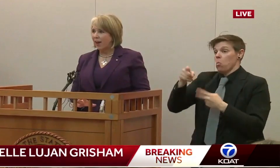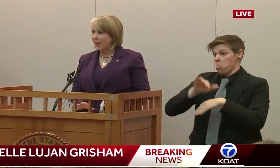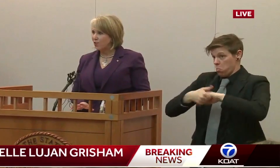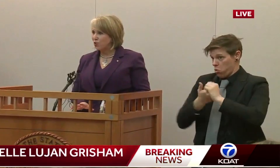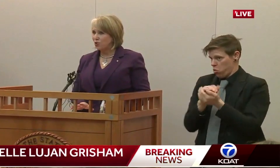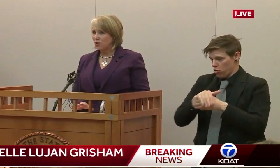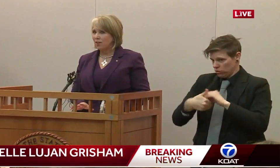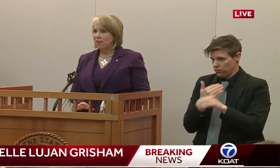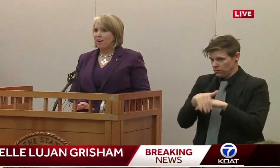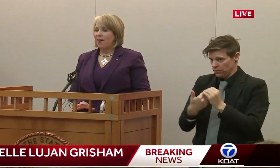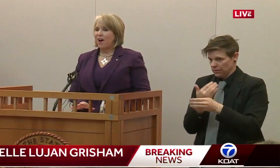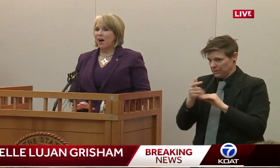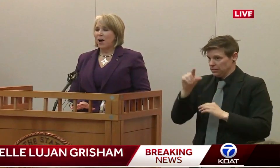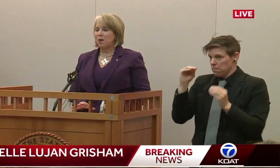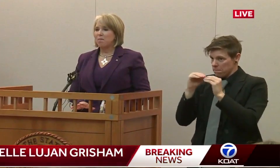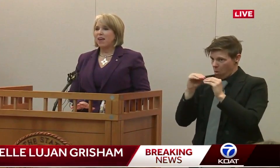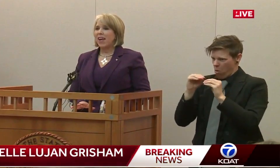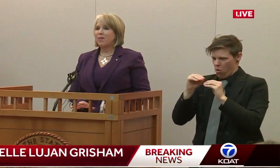seconds.